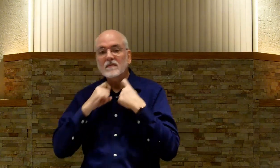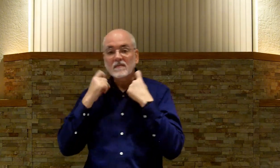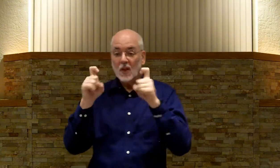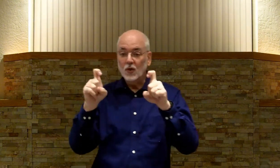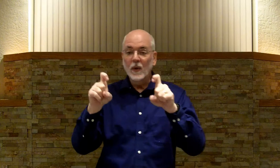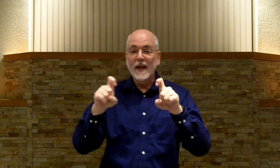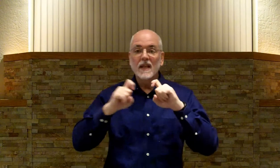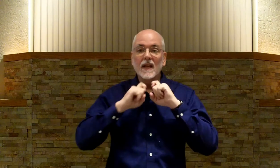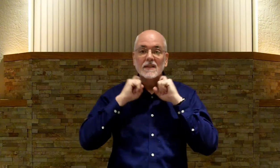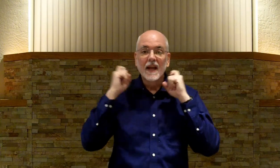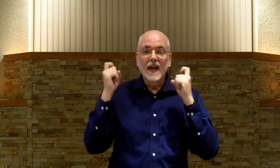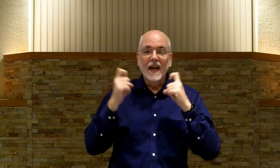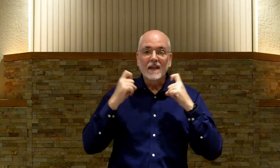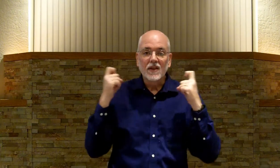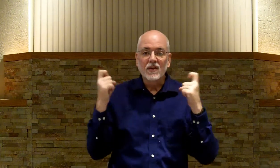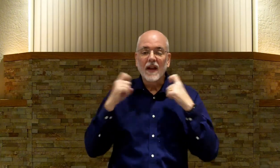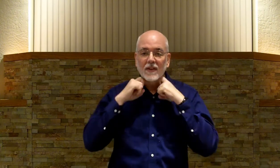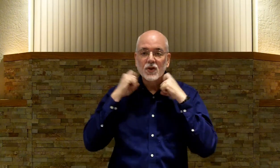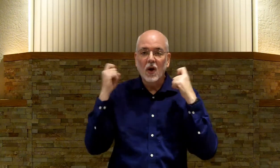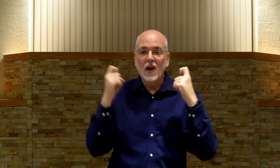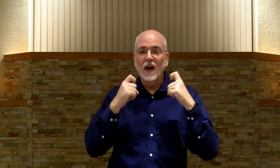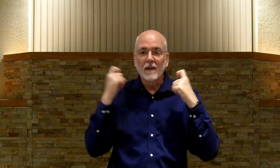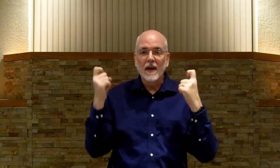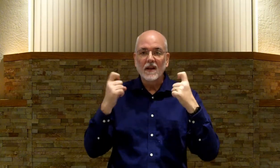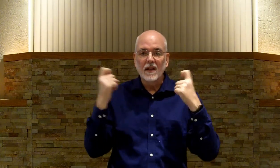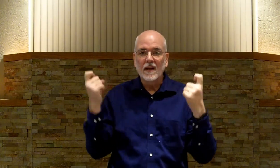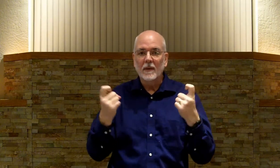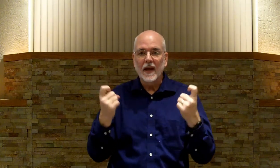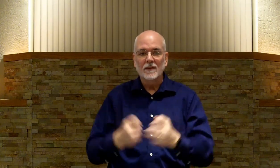Two ex-hands at the jawline, basically, coming out.